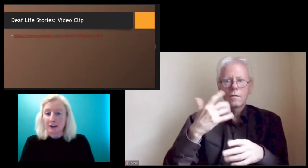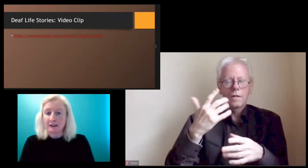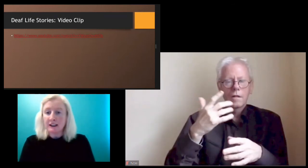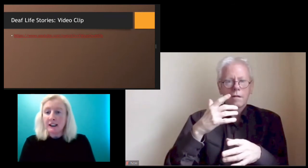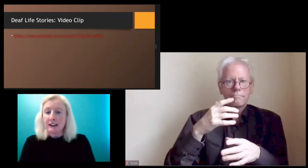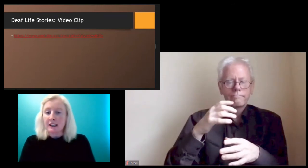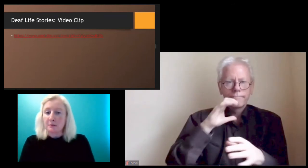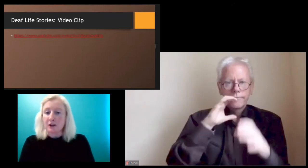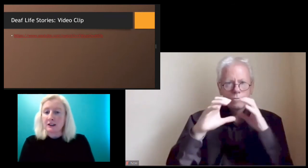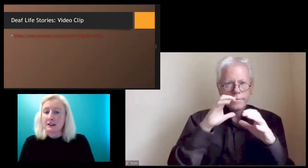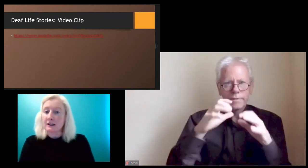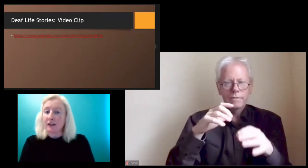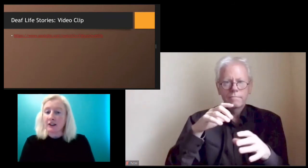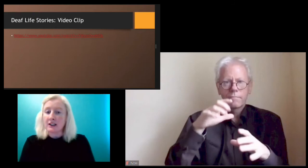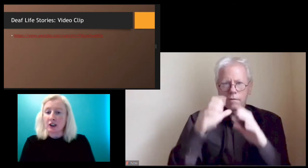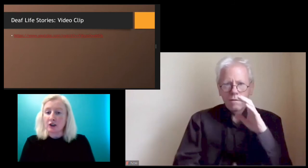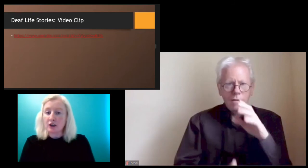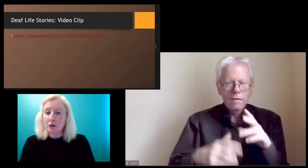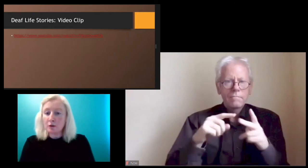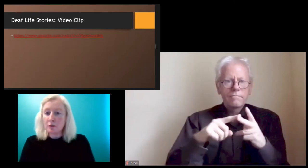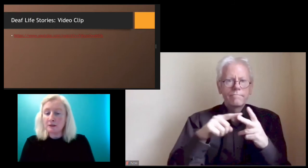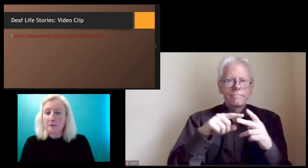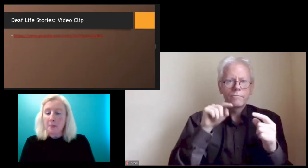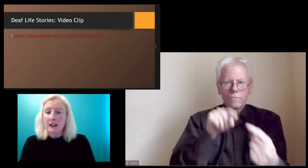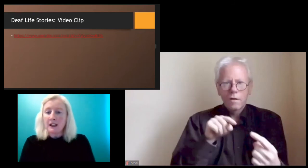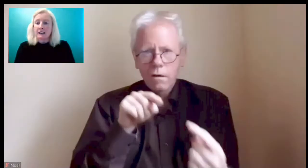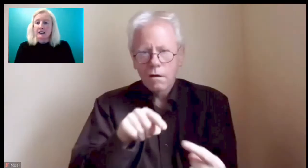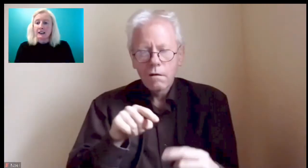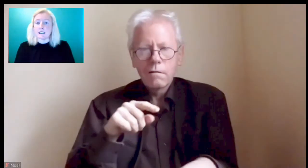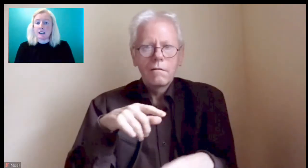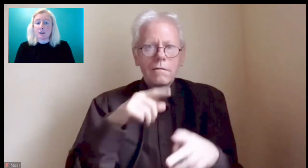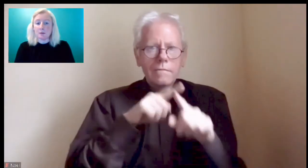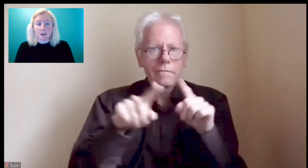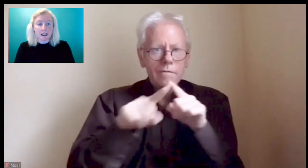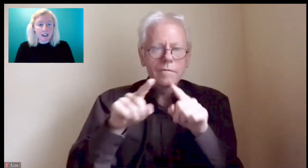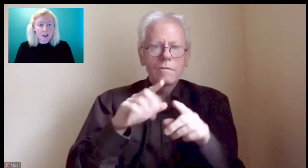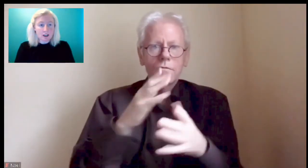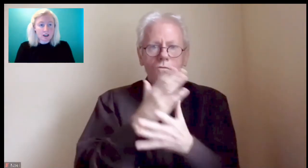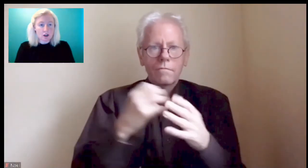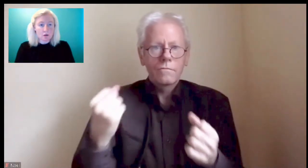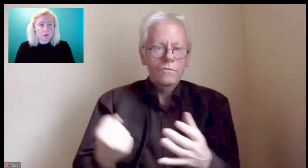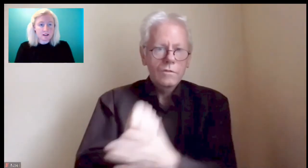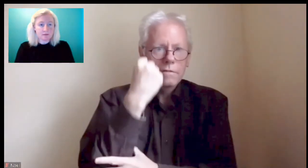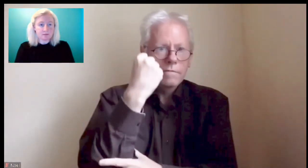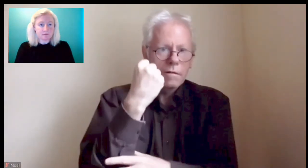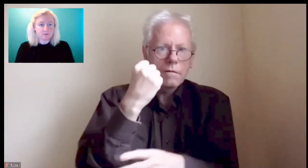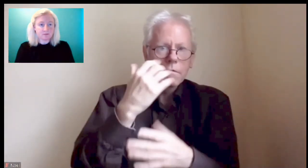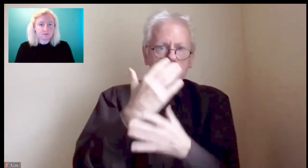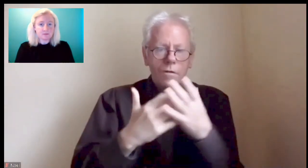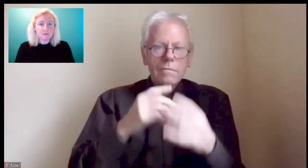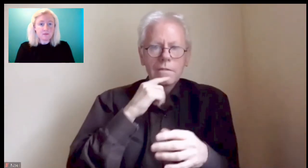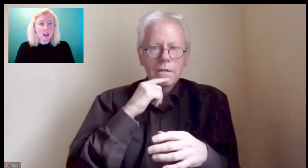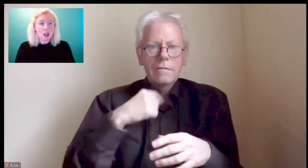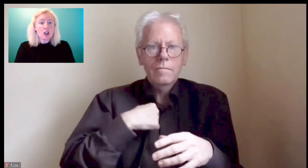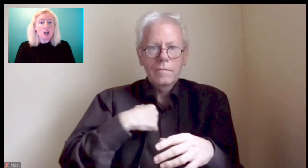are similar. The experiences of attending school, the communication issues,